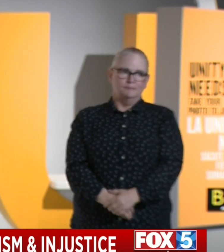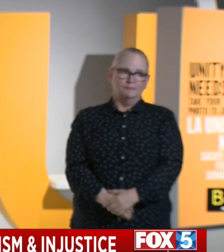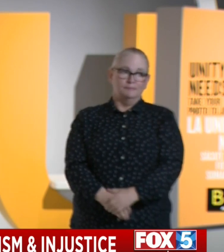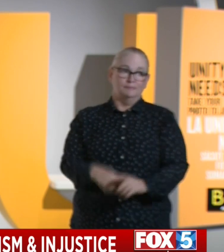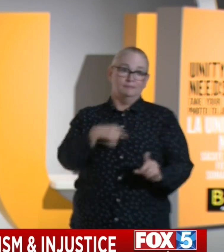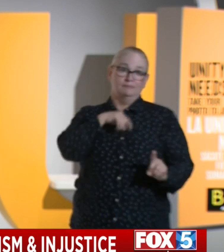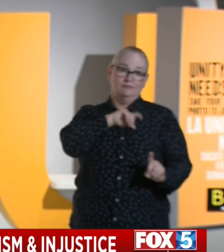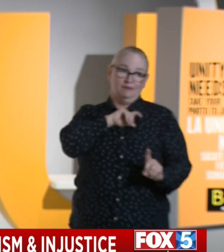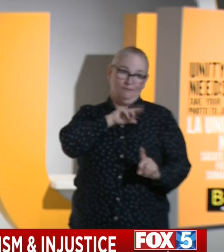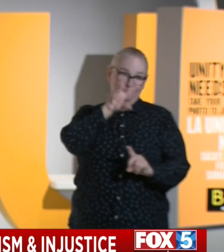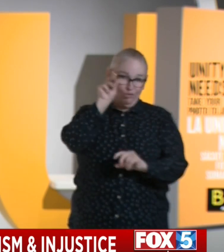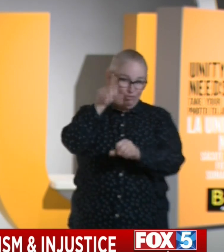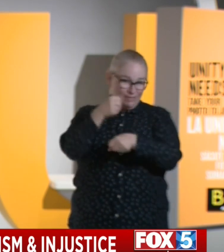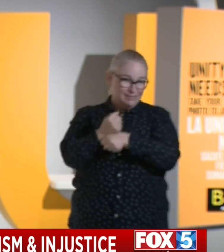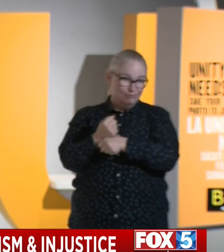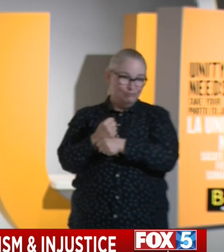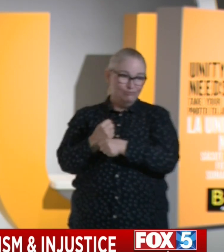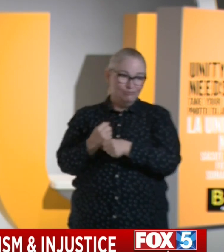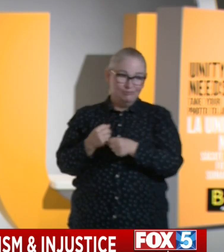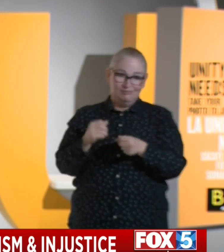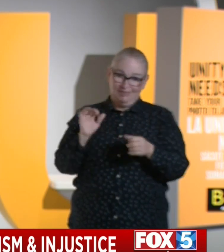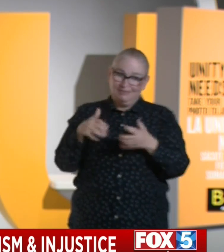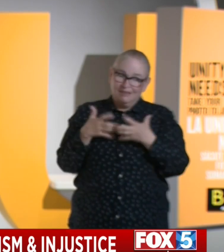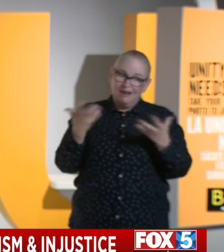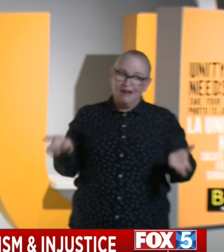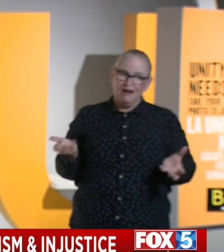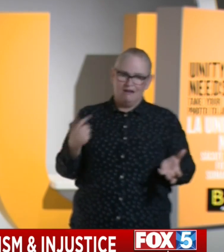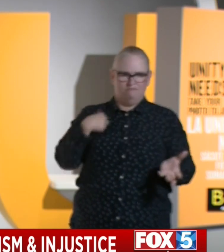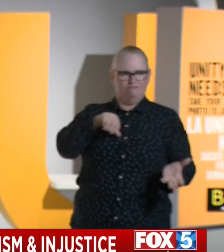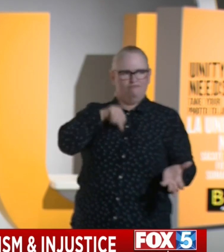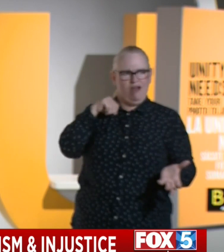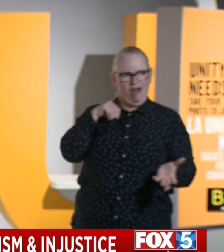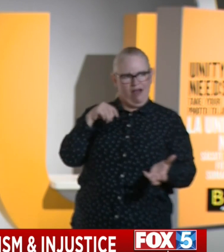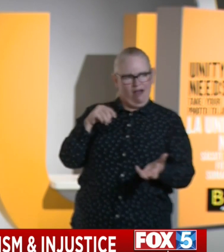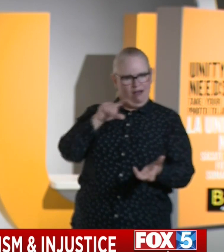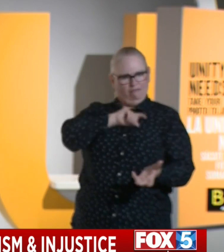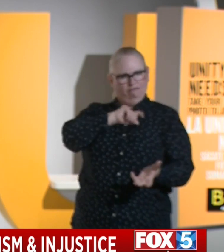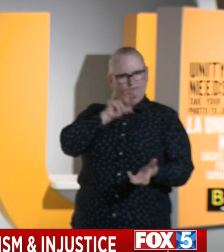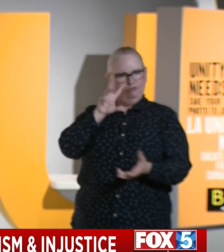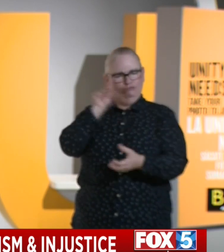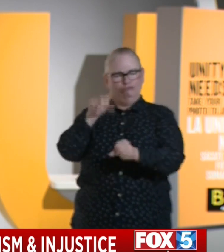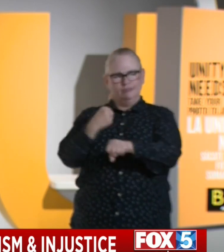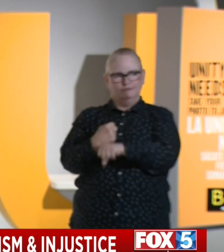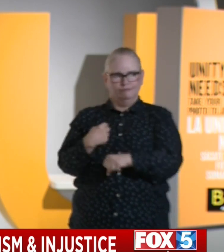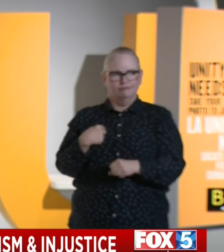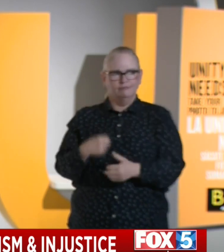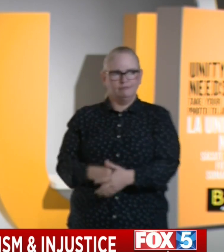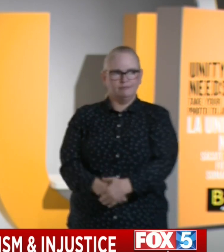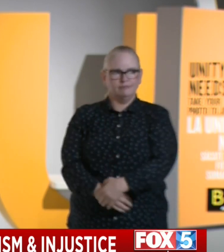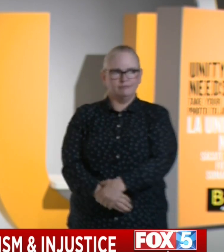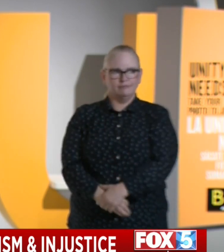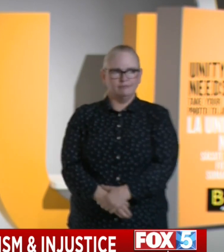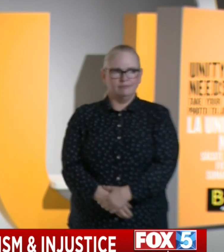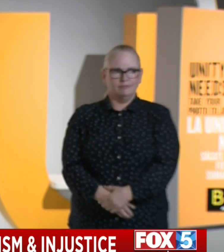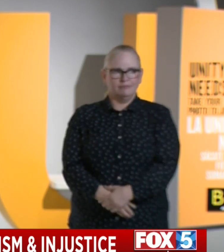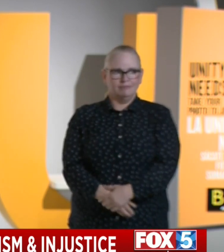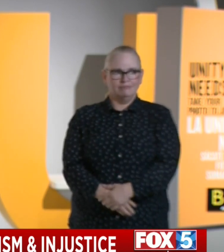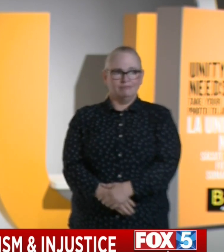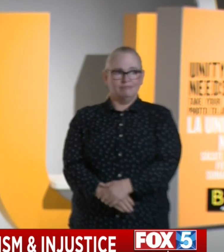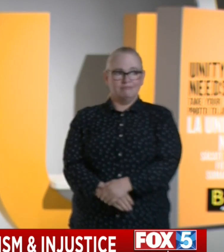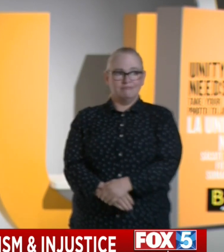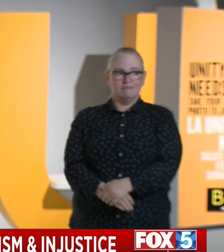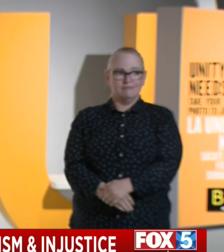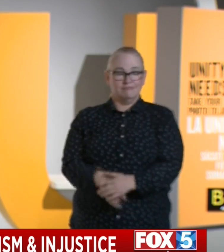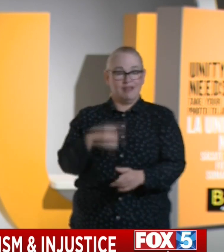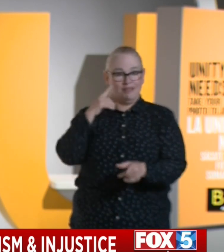that perspective has meaning to me. I'm proud to work as a cop, and I can't think of no more noble profession or the